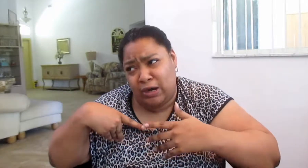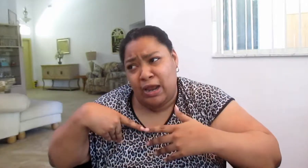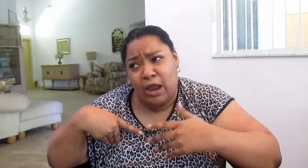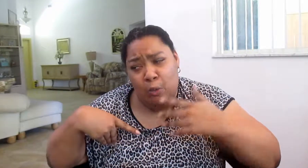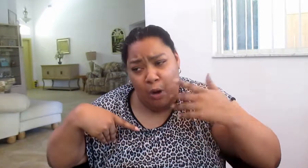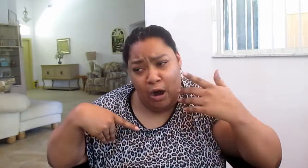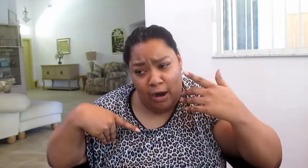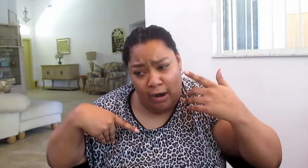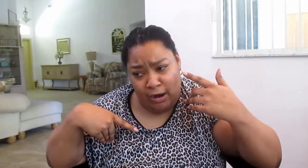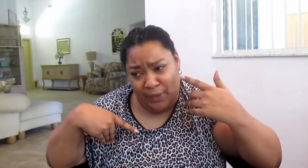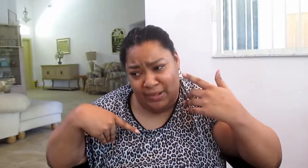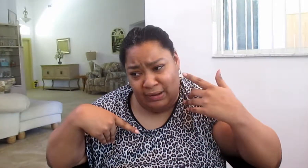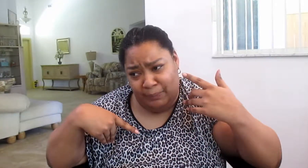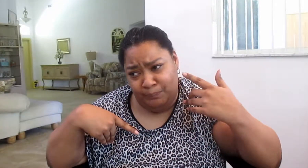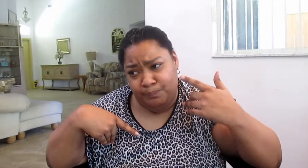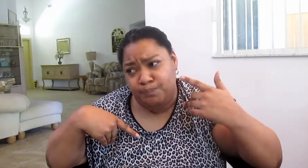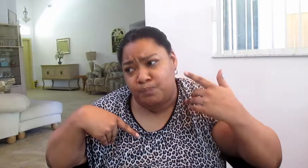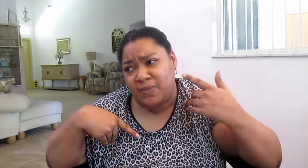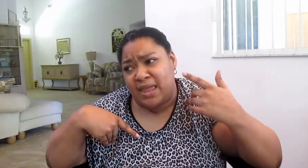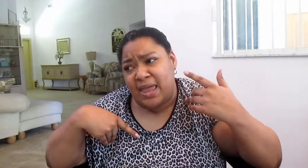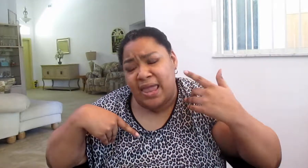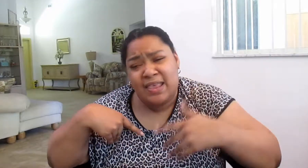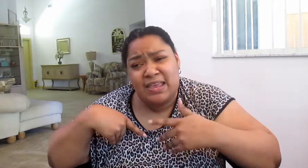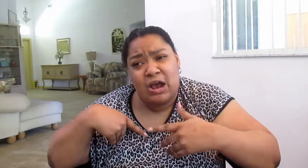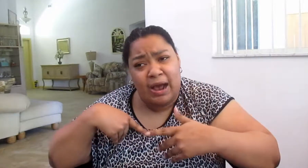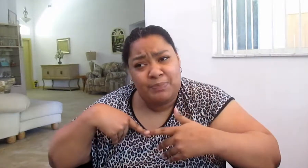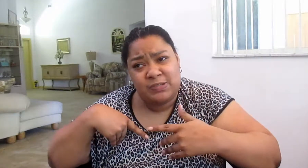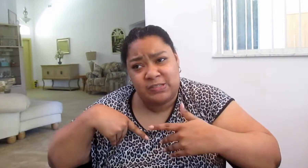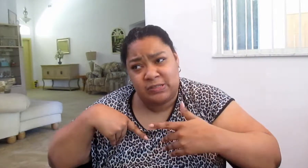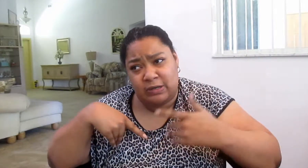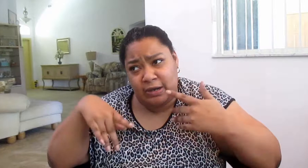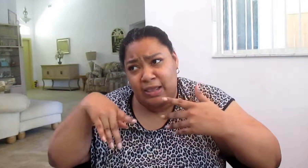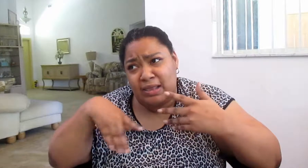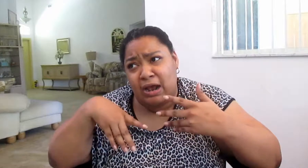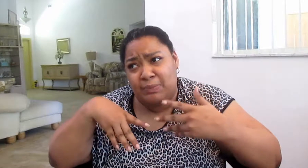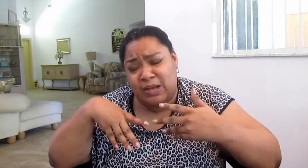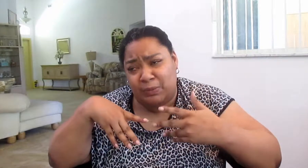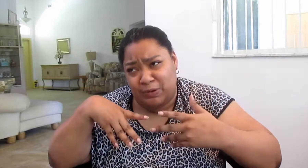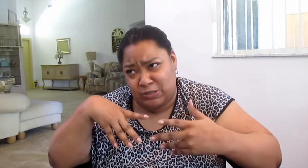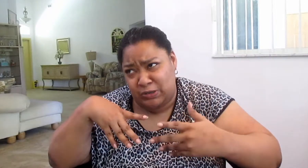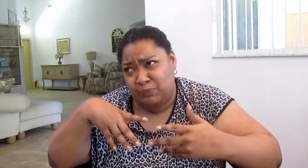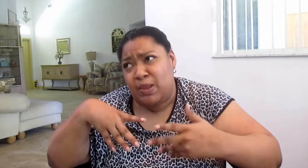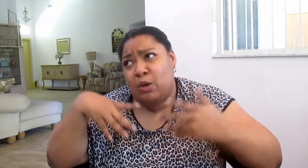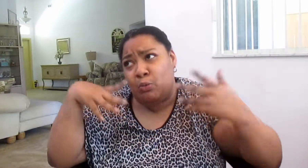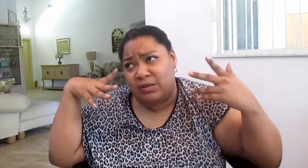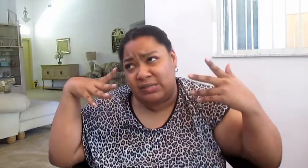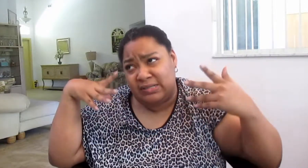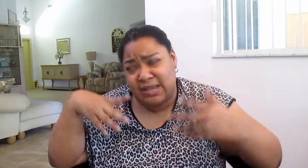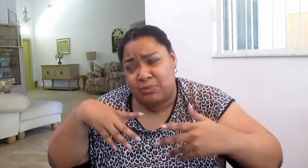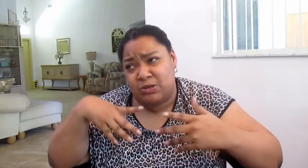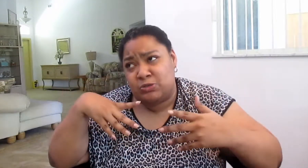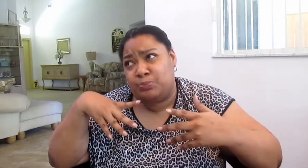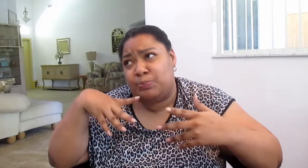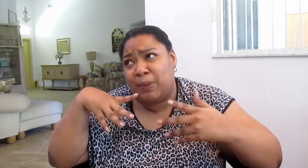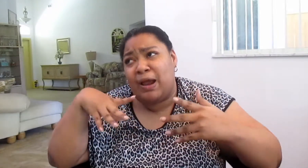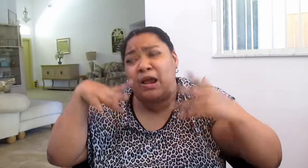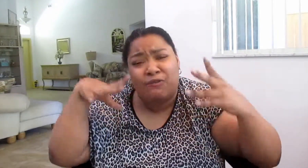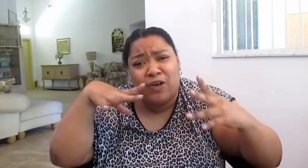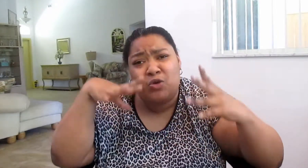are with, um, E.V. Ops, E.V. Ops operation was established. Her father